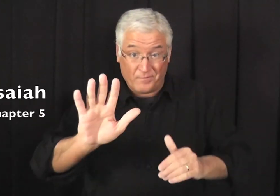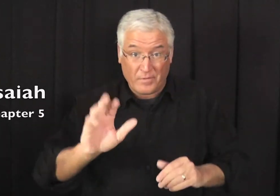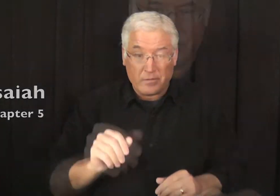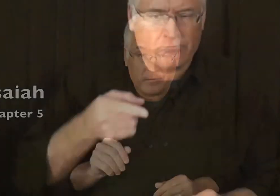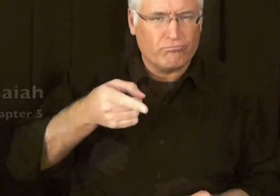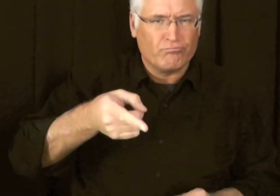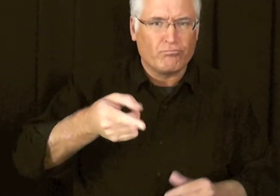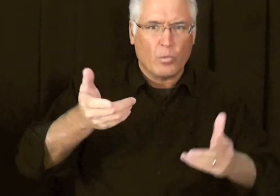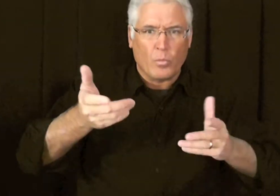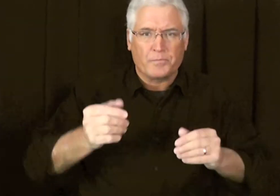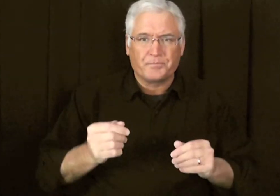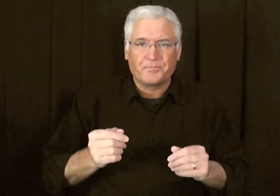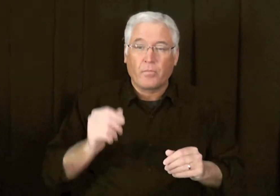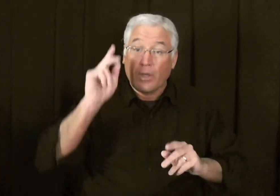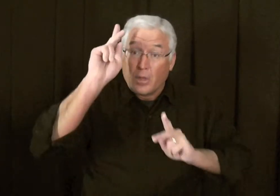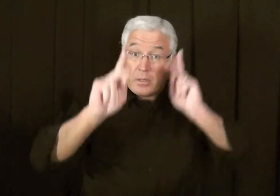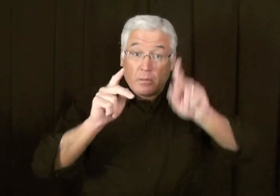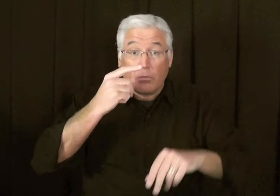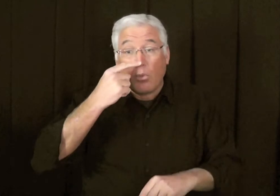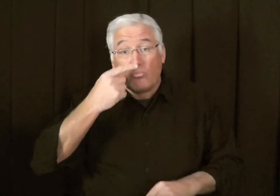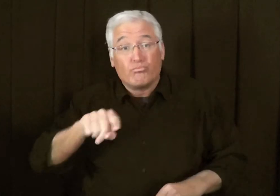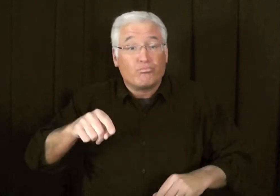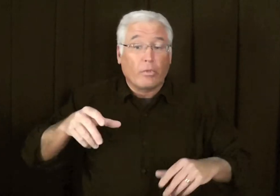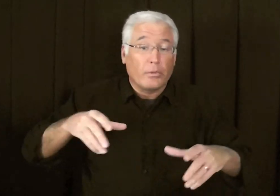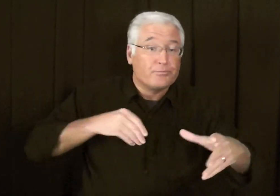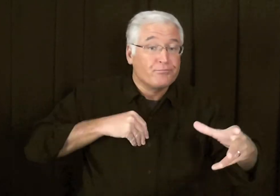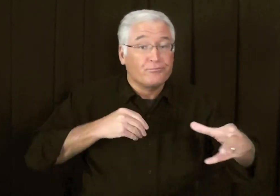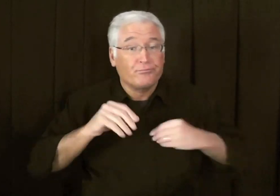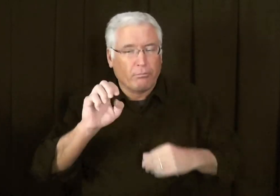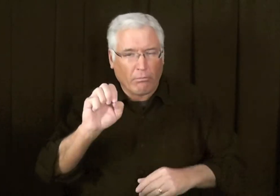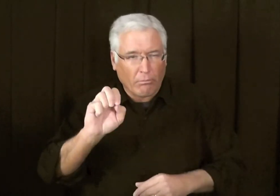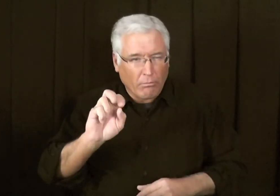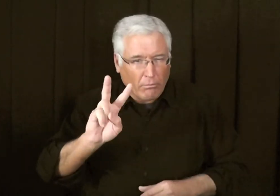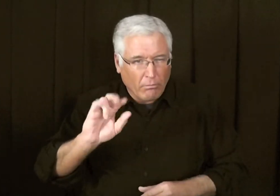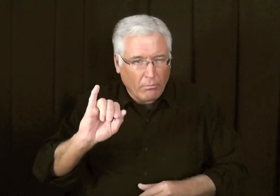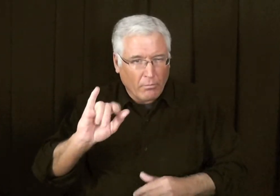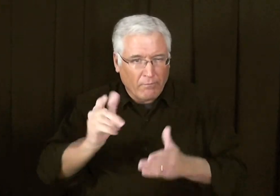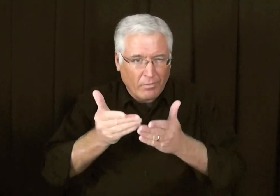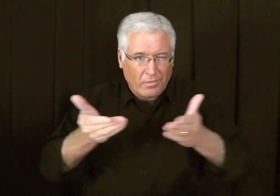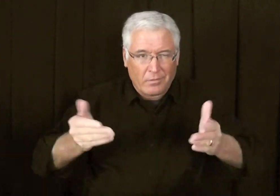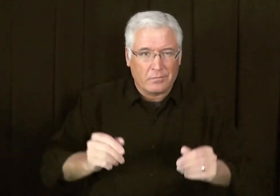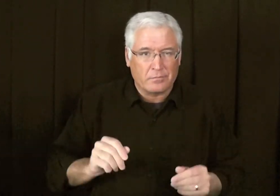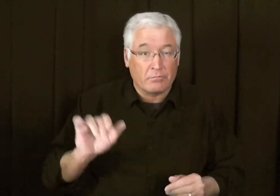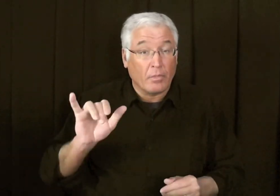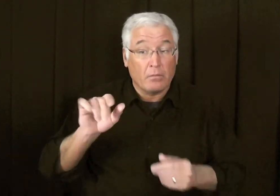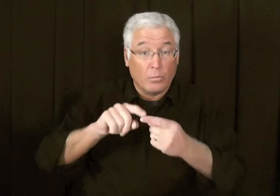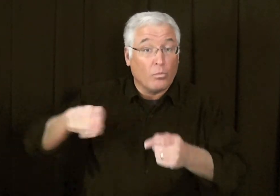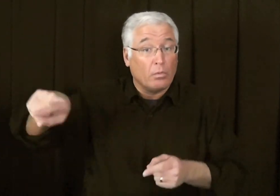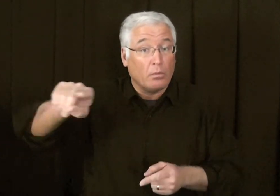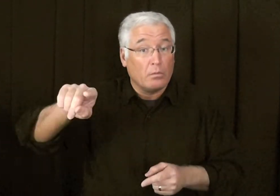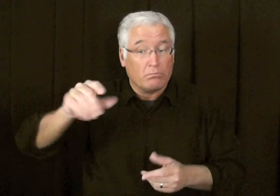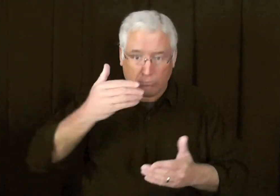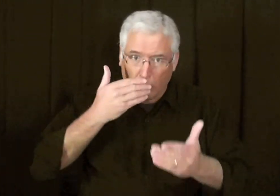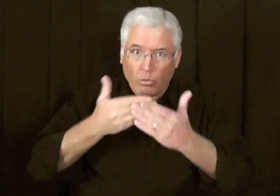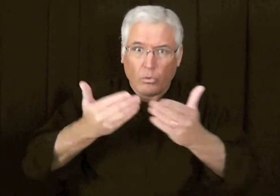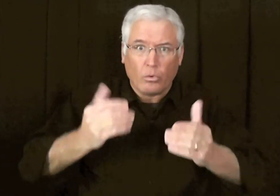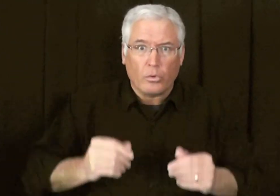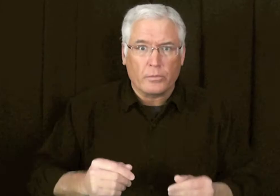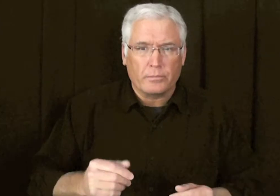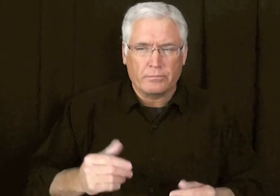that are listed in Isaiah chapter 5, is that the people, they didn't really care. Things were evil. They accepted